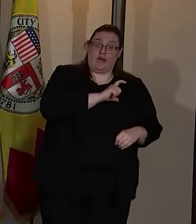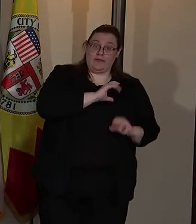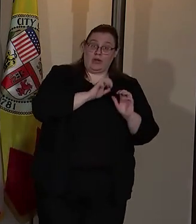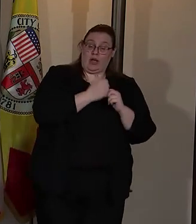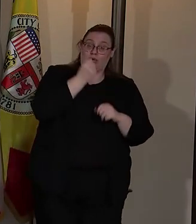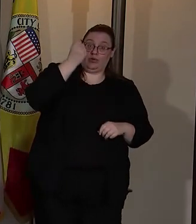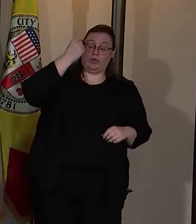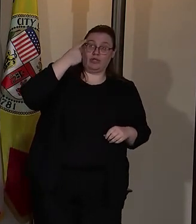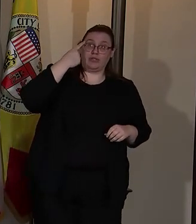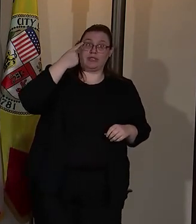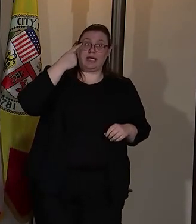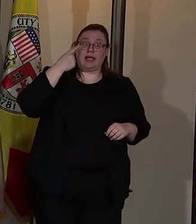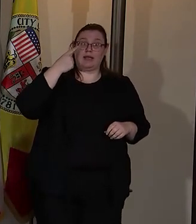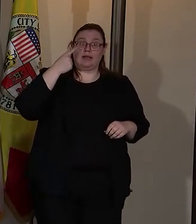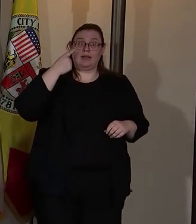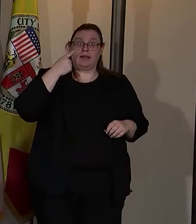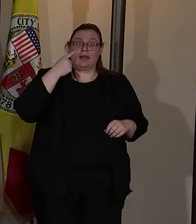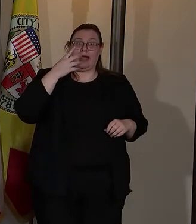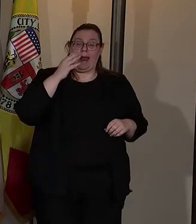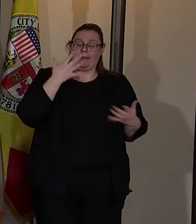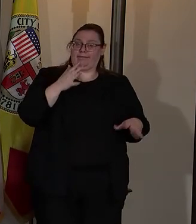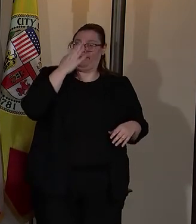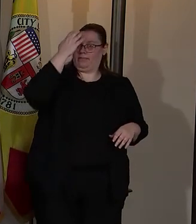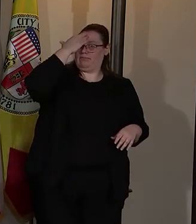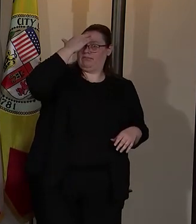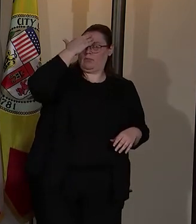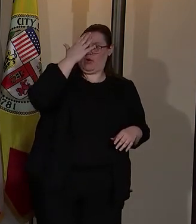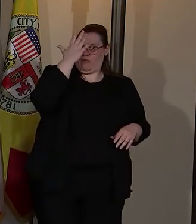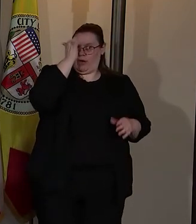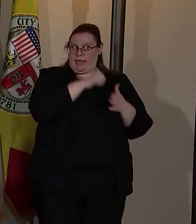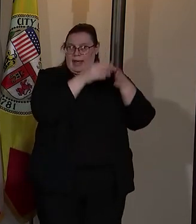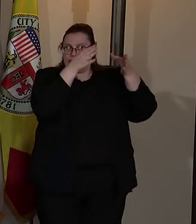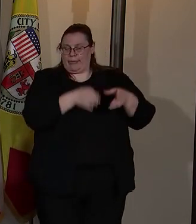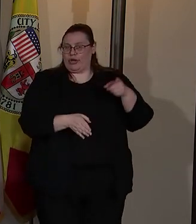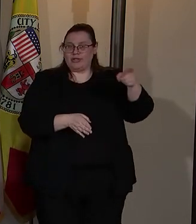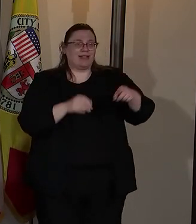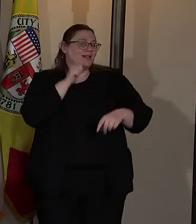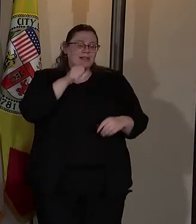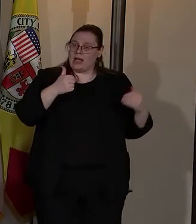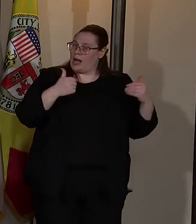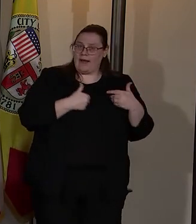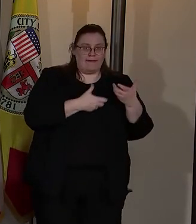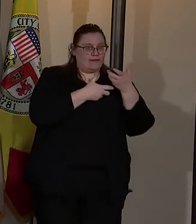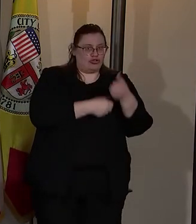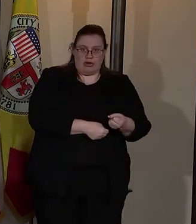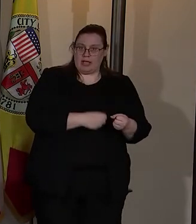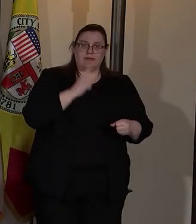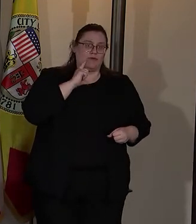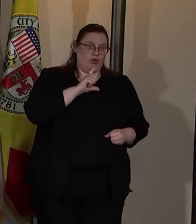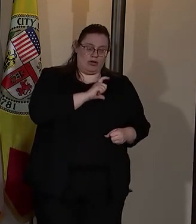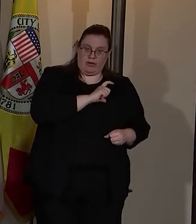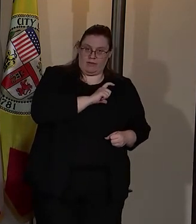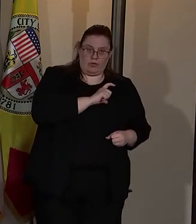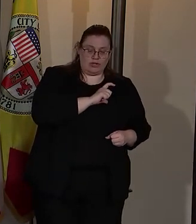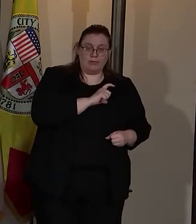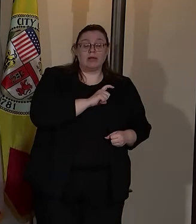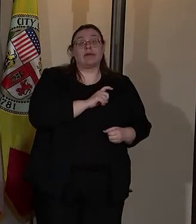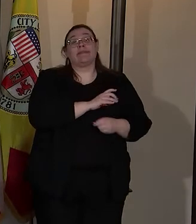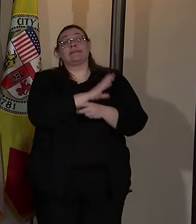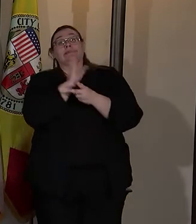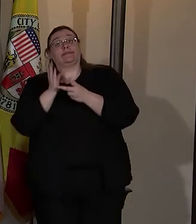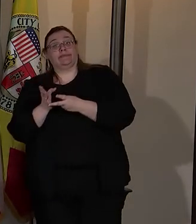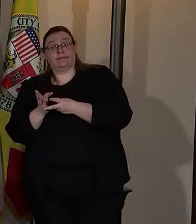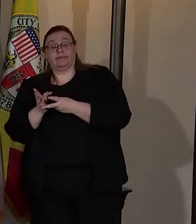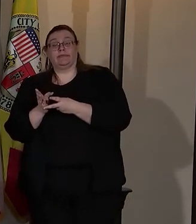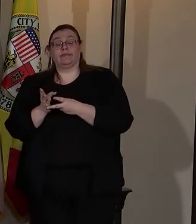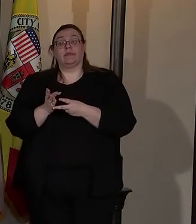understand and be aware of why that person does not have trust for law enforcement. And then the other side